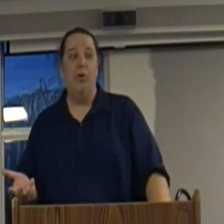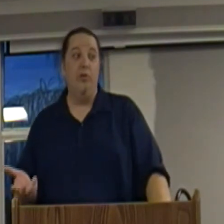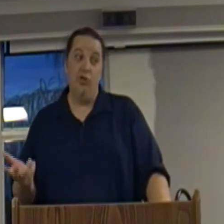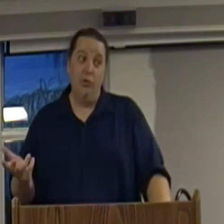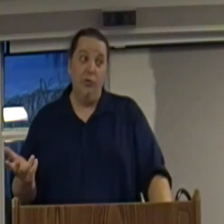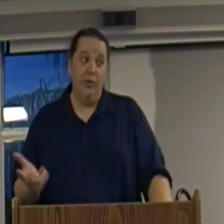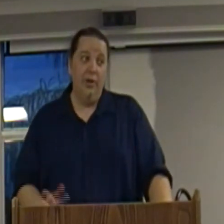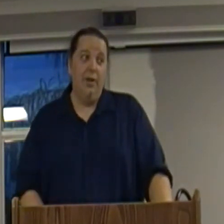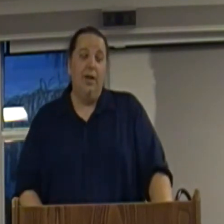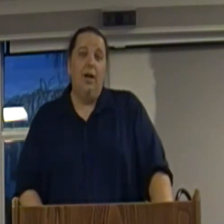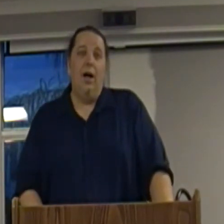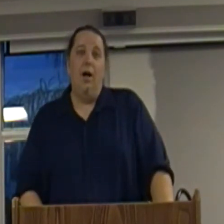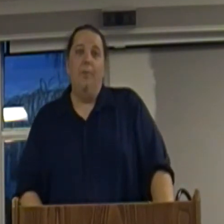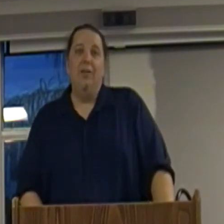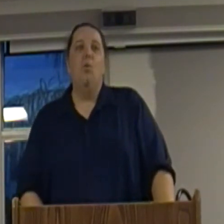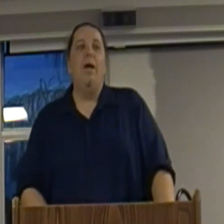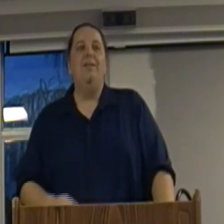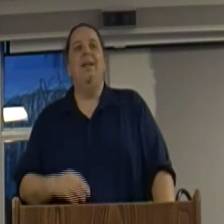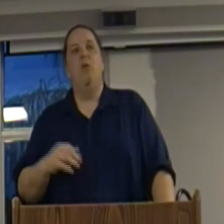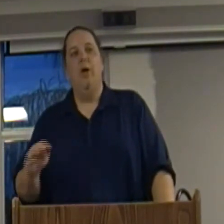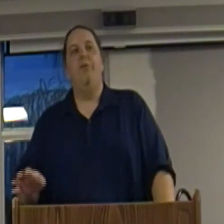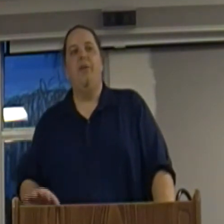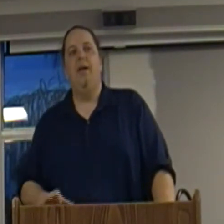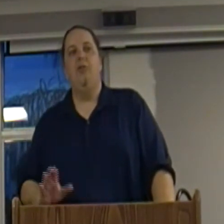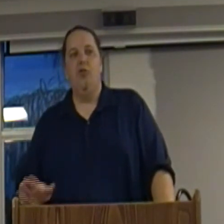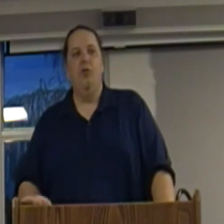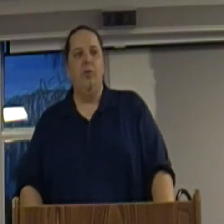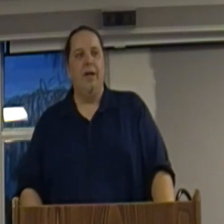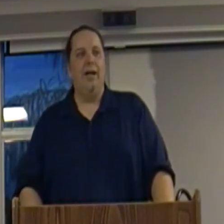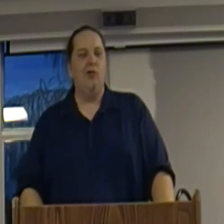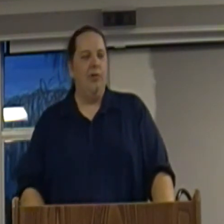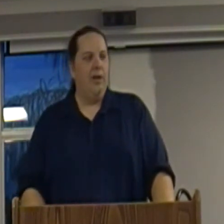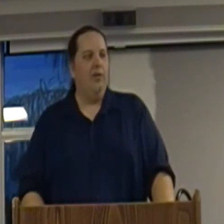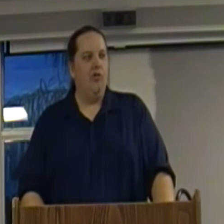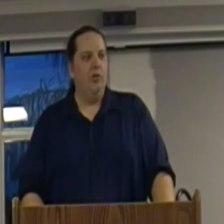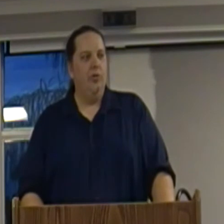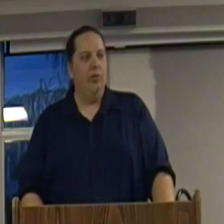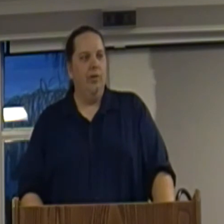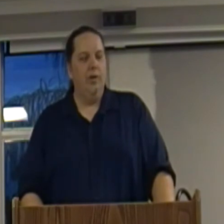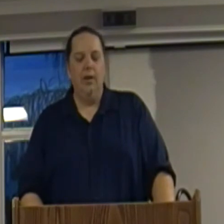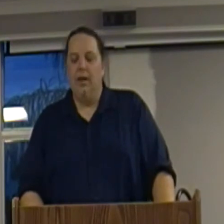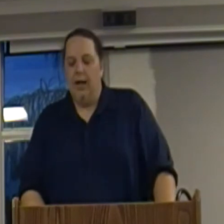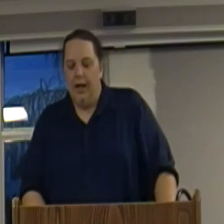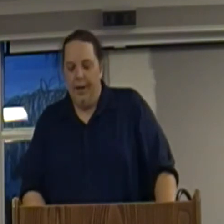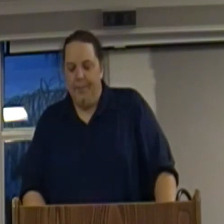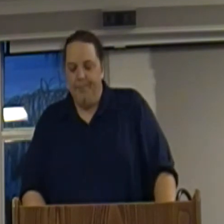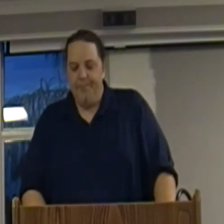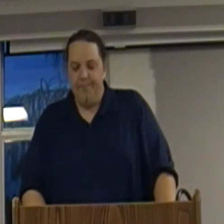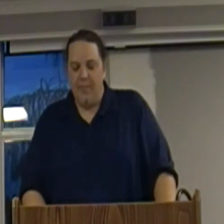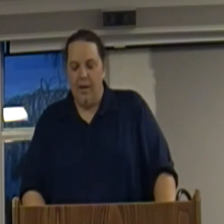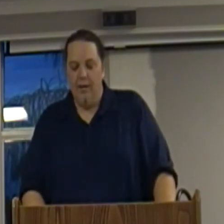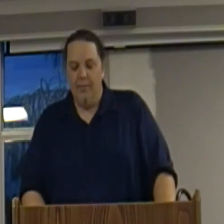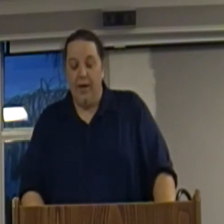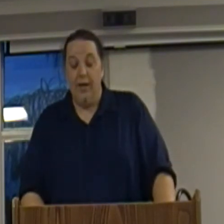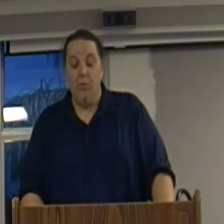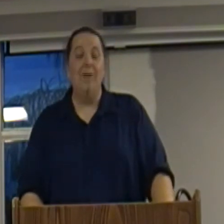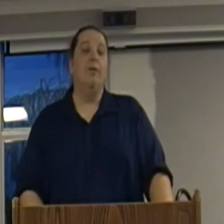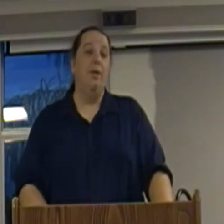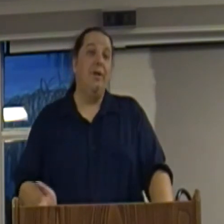for the Jews. Um, it's a way to get away with saying the Jews without actually saying the Jews. Um, but whenever anybody